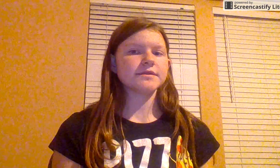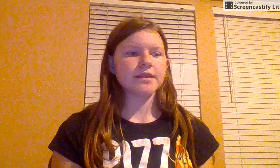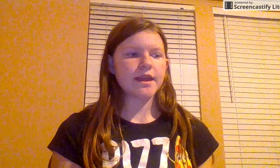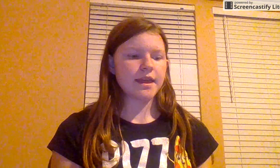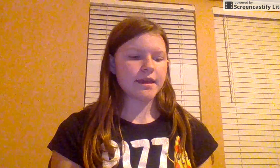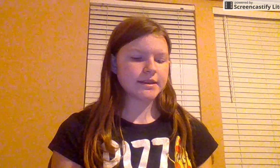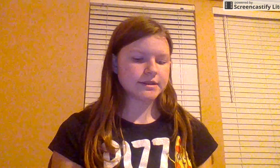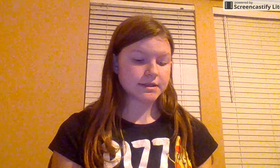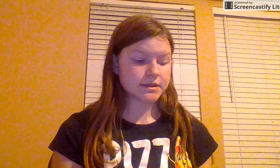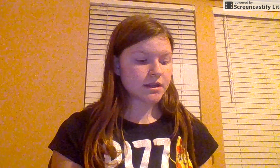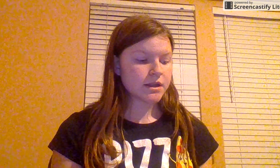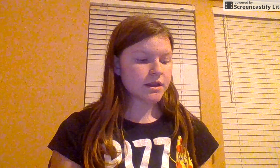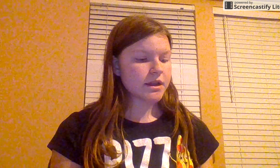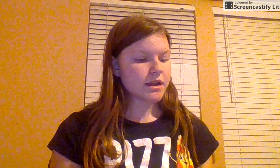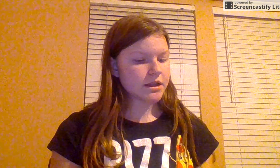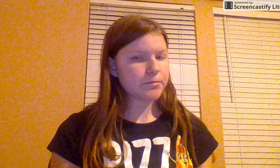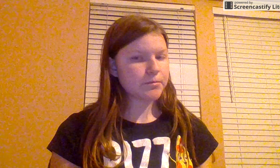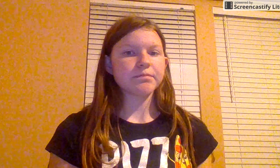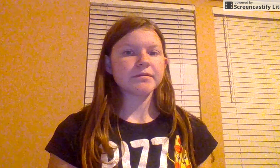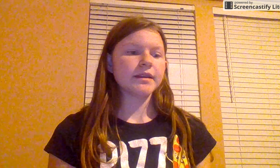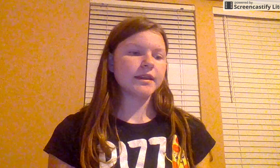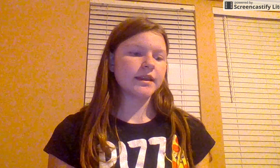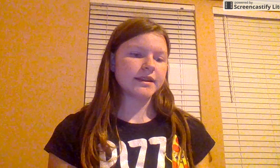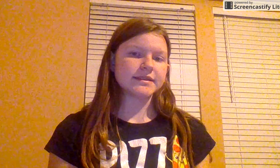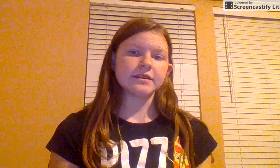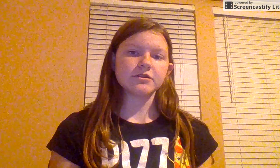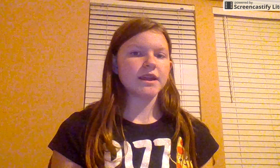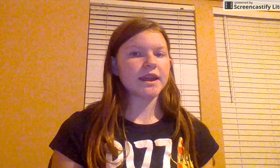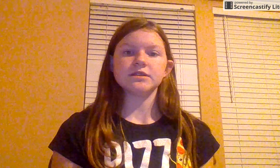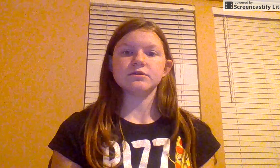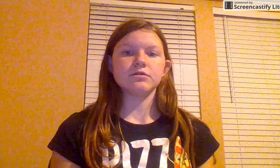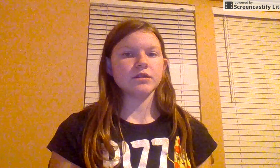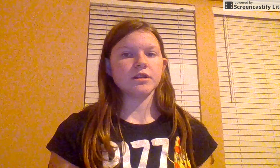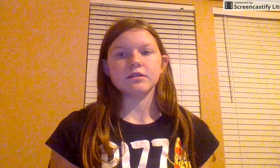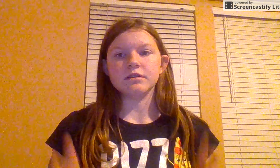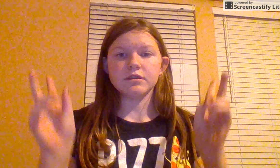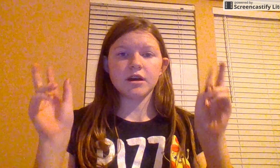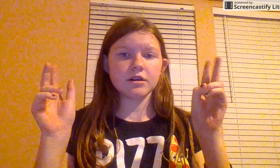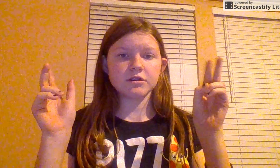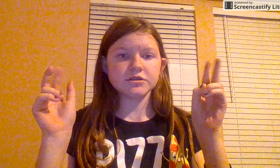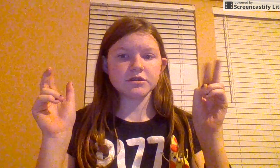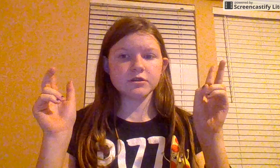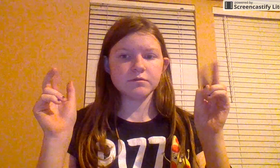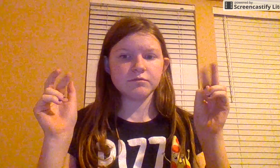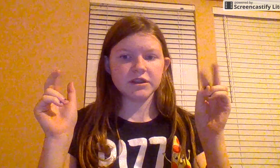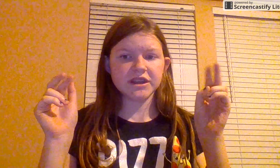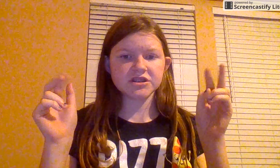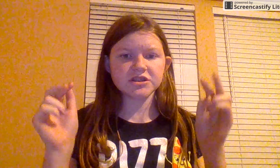and he broke up with me, and he said he couldn't handle a long-term relationship.